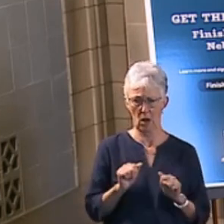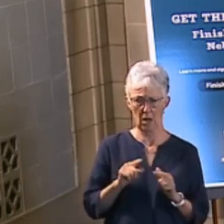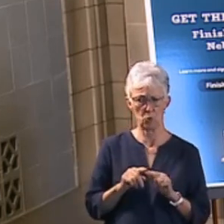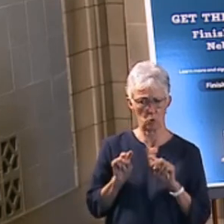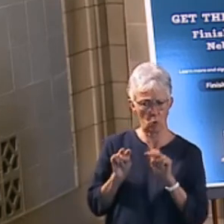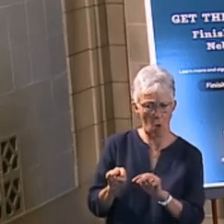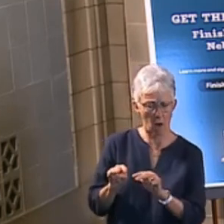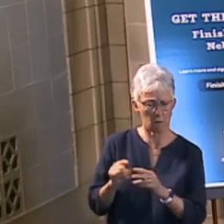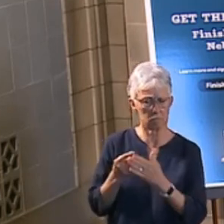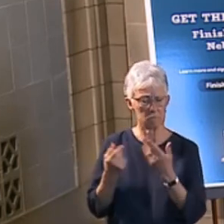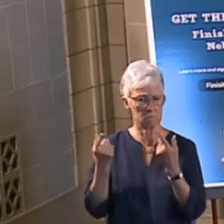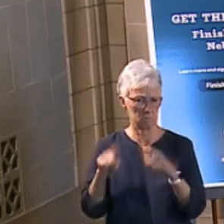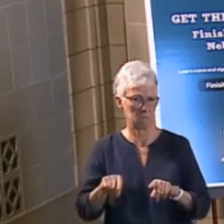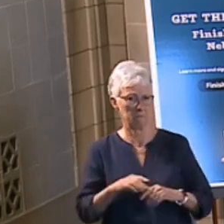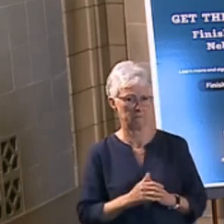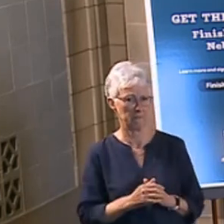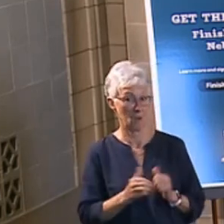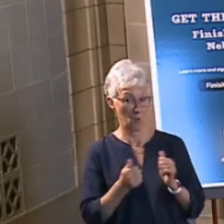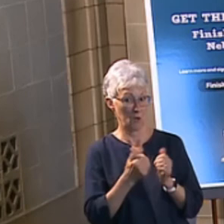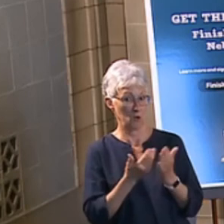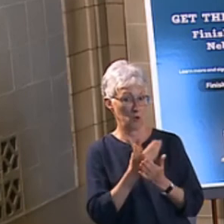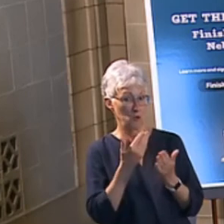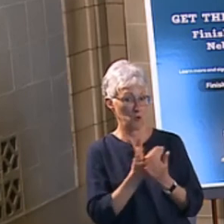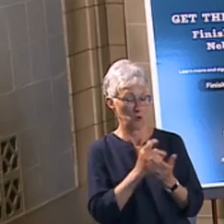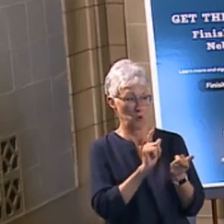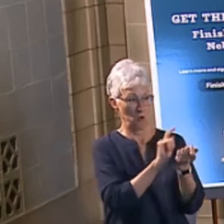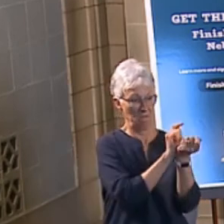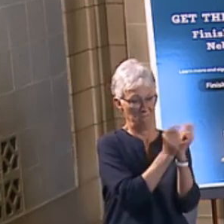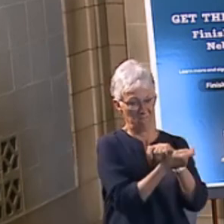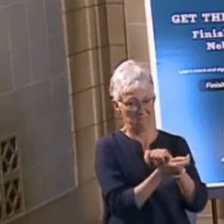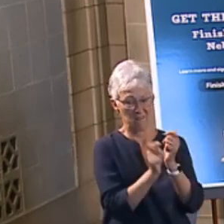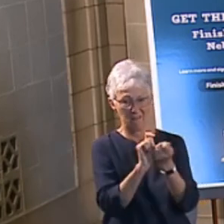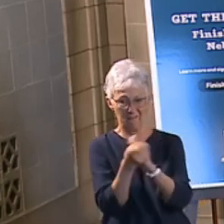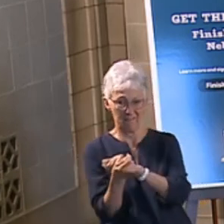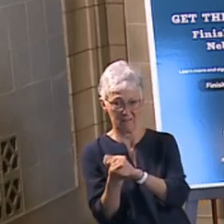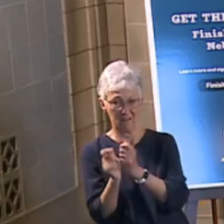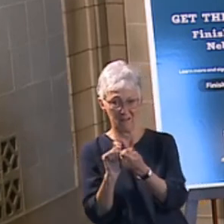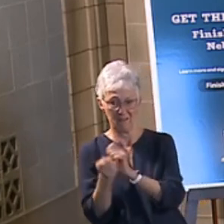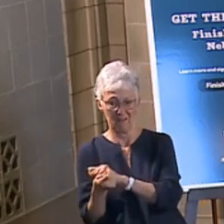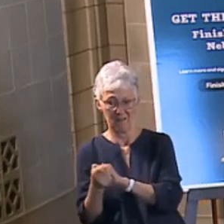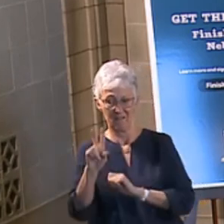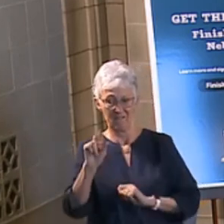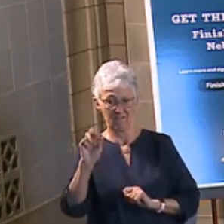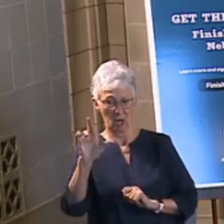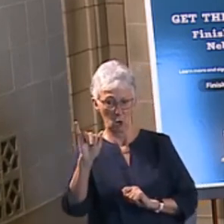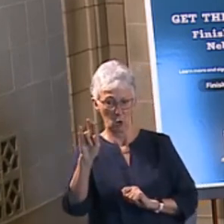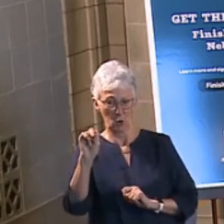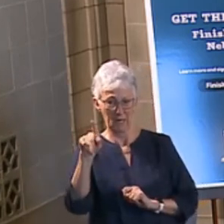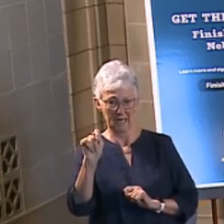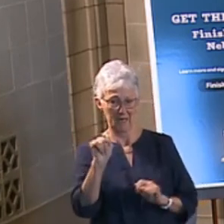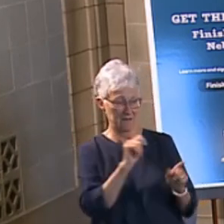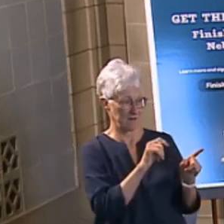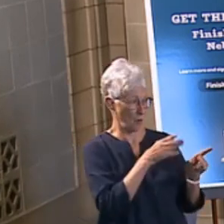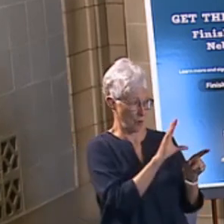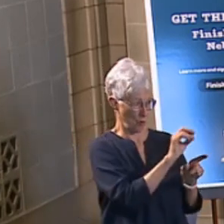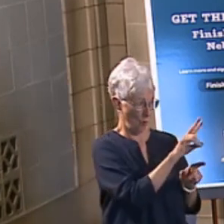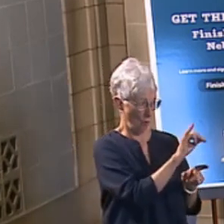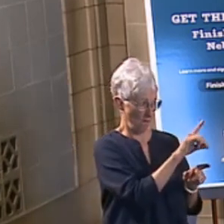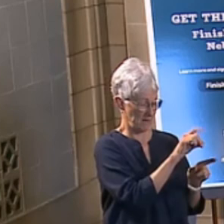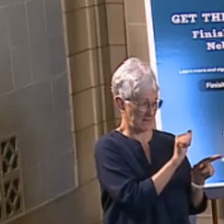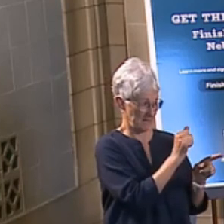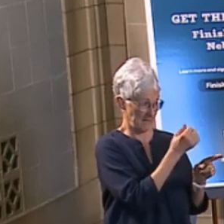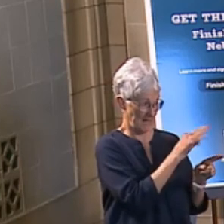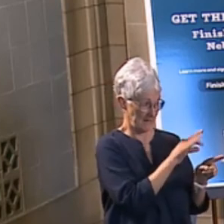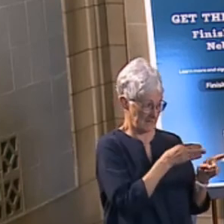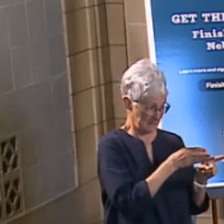with the variants coming on board, that's another thing we're trying to keep track of to make sure that that's not the reason that we're seeing, you know, maybe